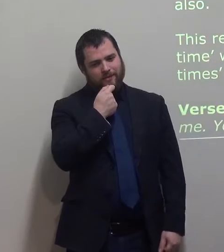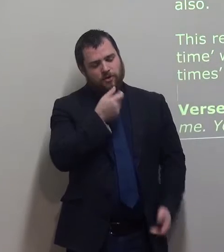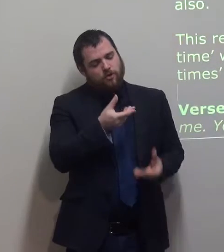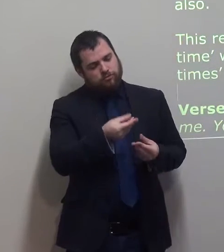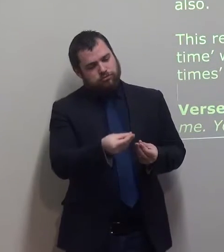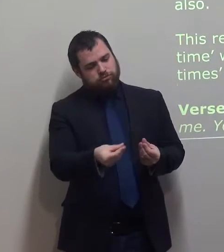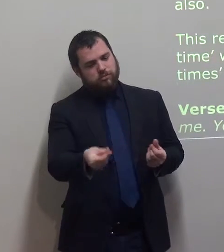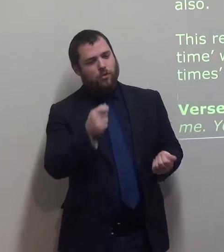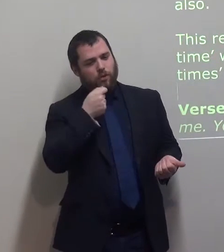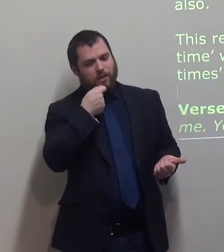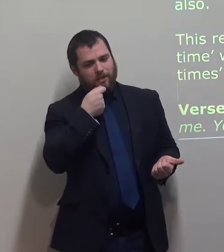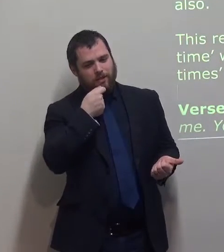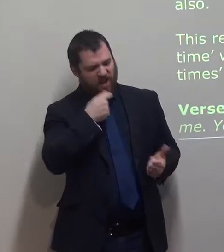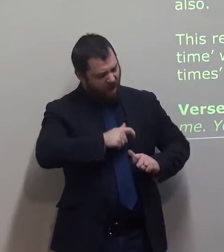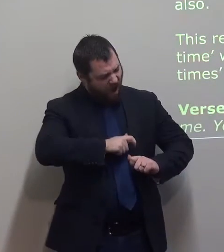terrible times will not contain the forever.